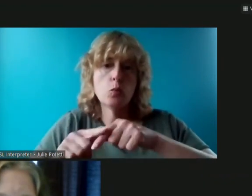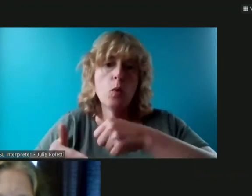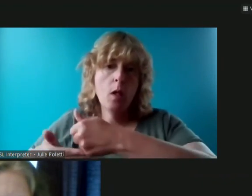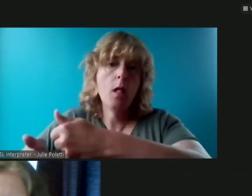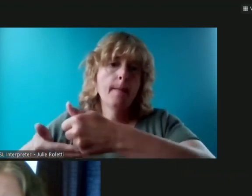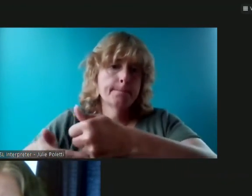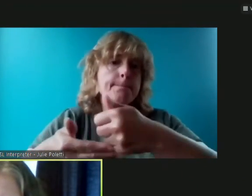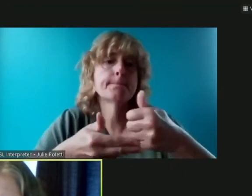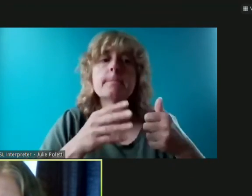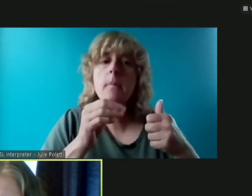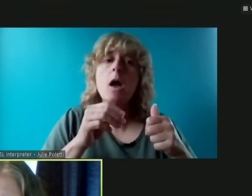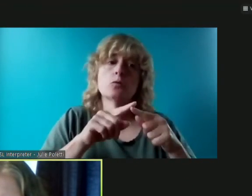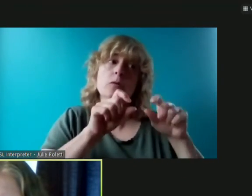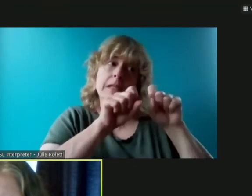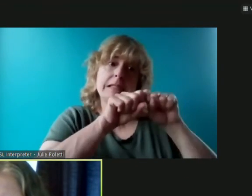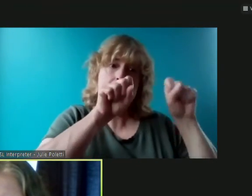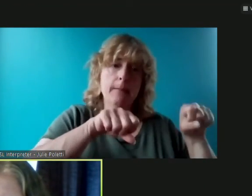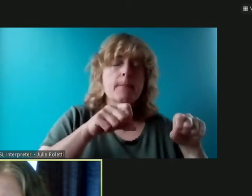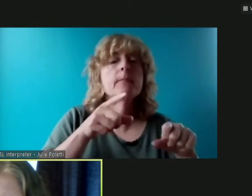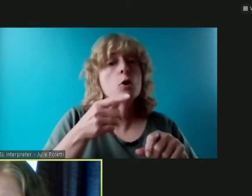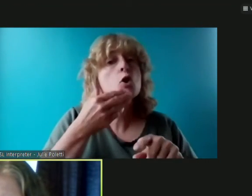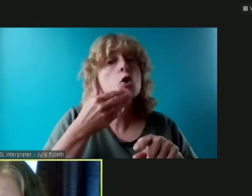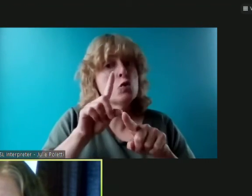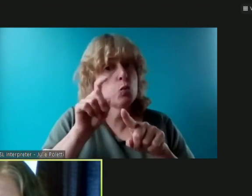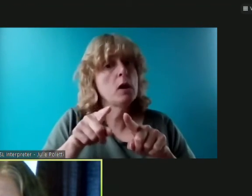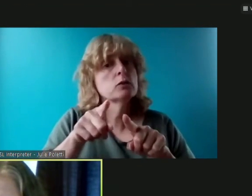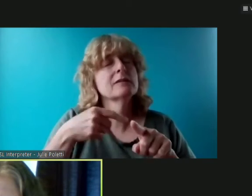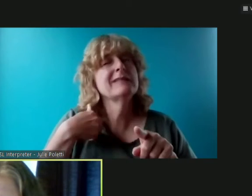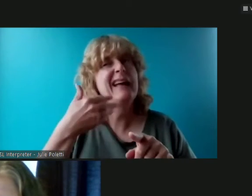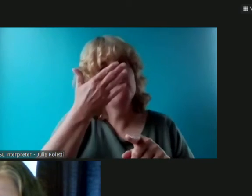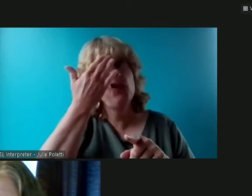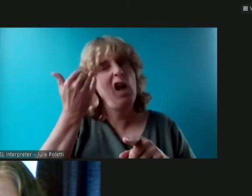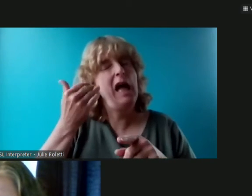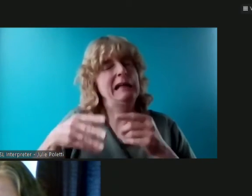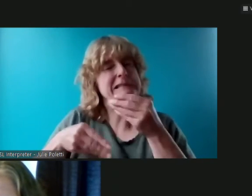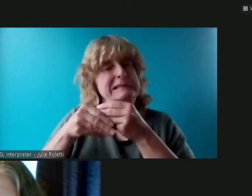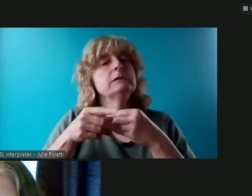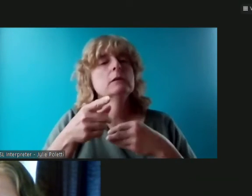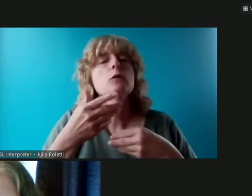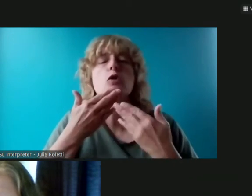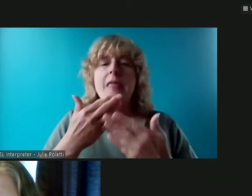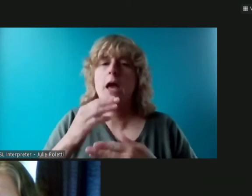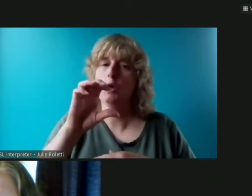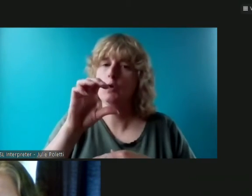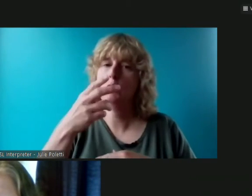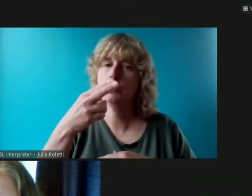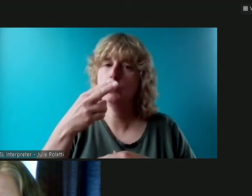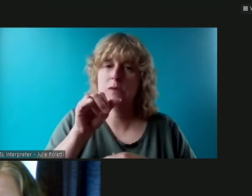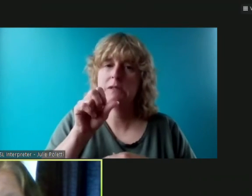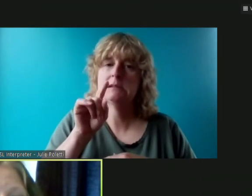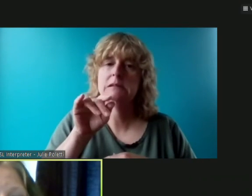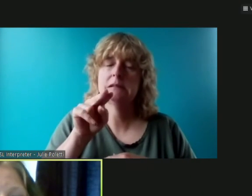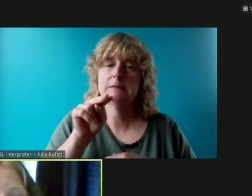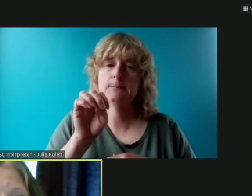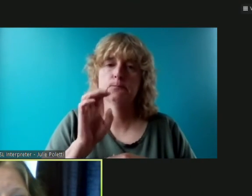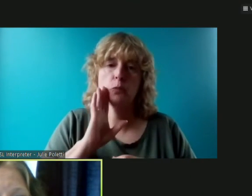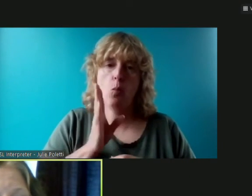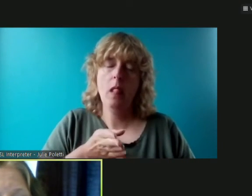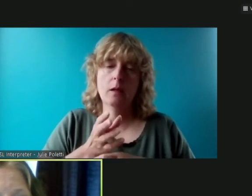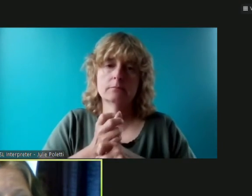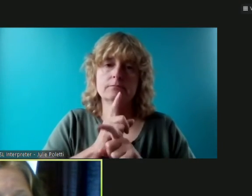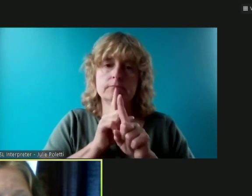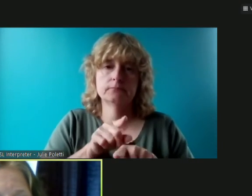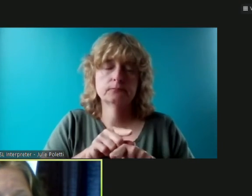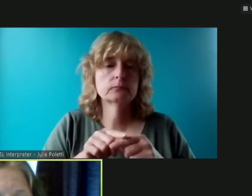great question forgot to put that one in there uh christine thanks all right and then um and then hiba